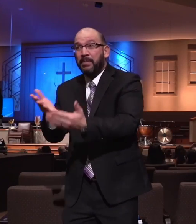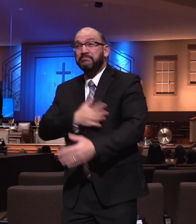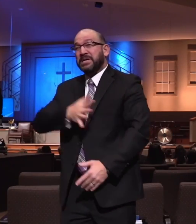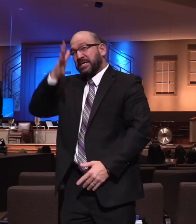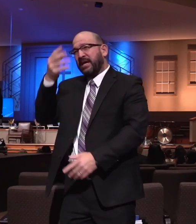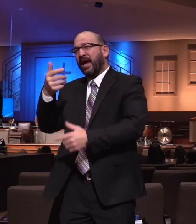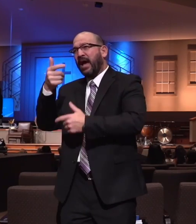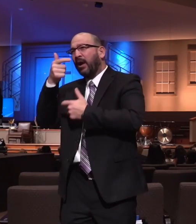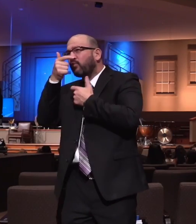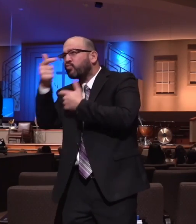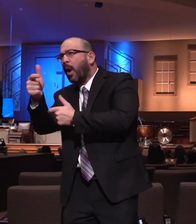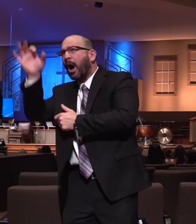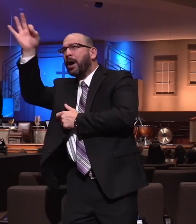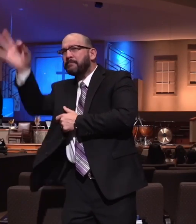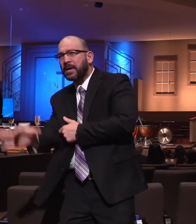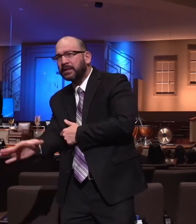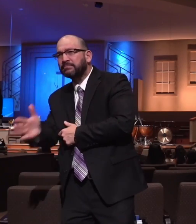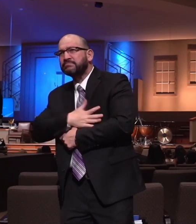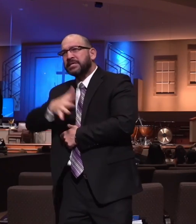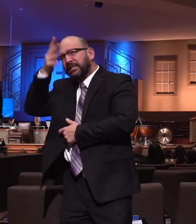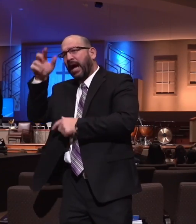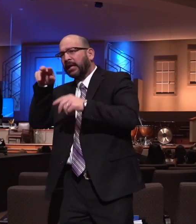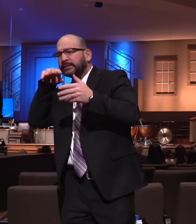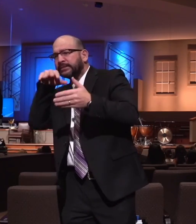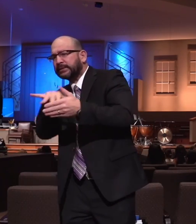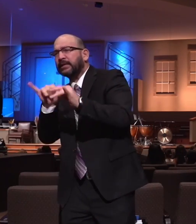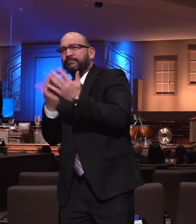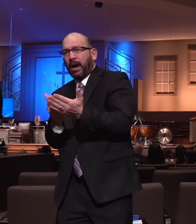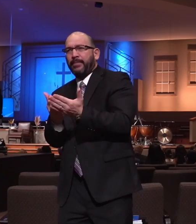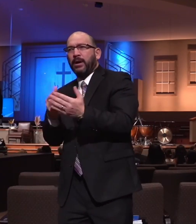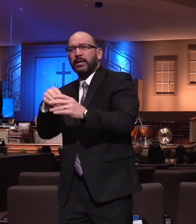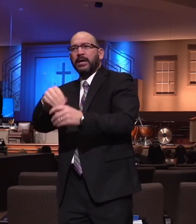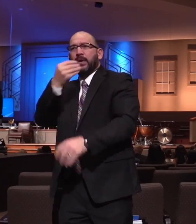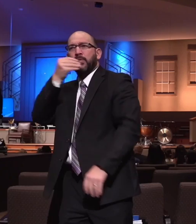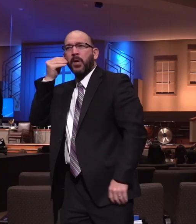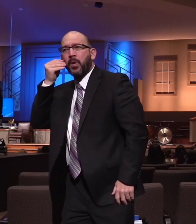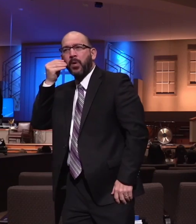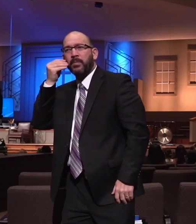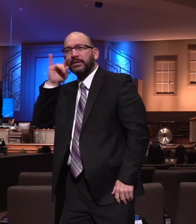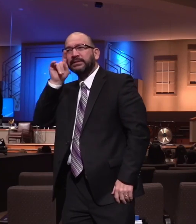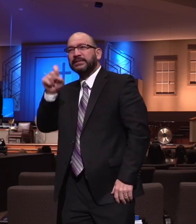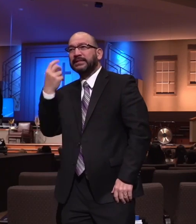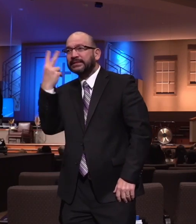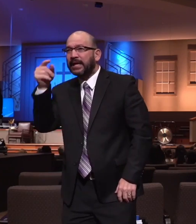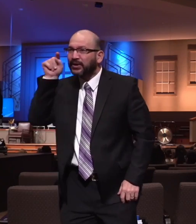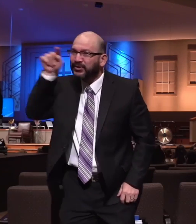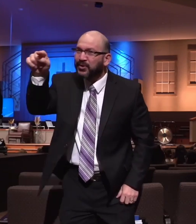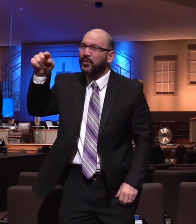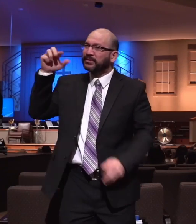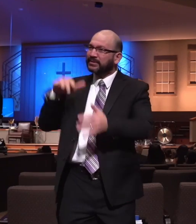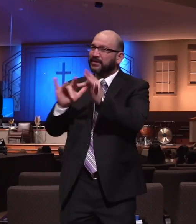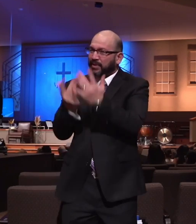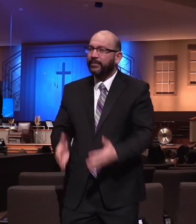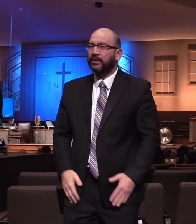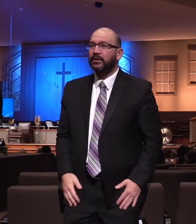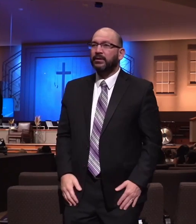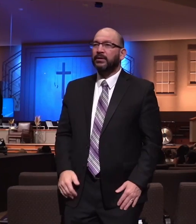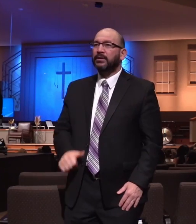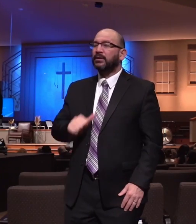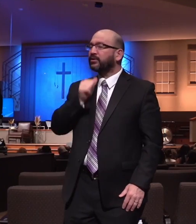may see you studying it some more at home, but they need to see in you. Look, look, do not think that you